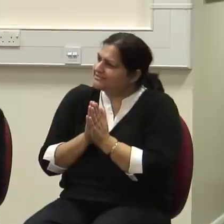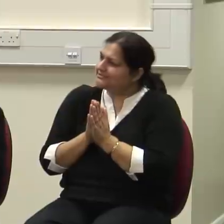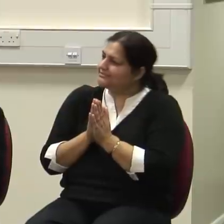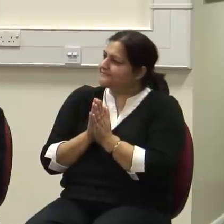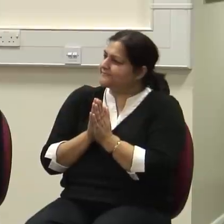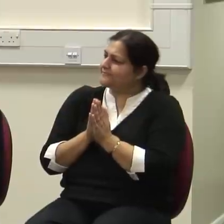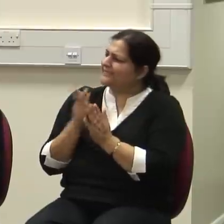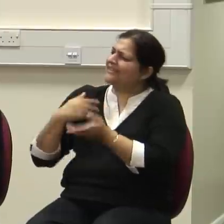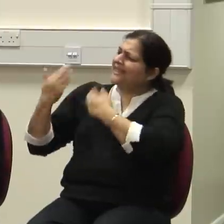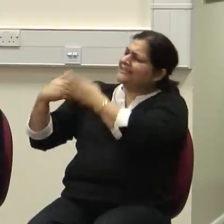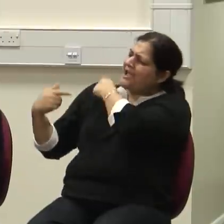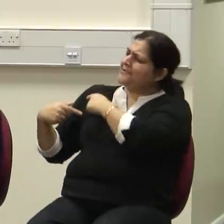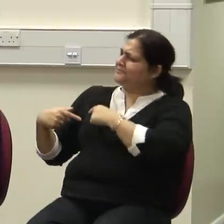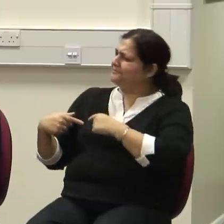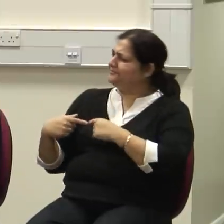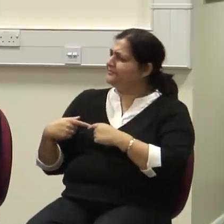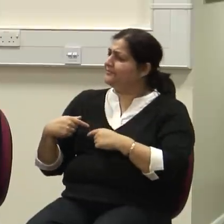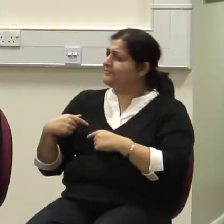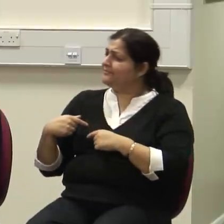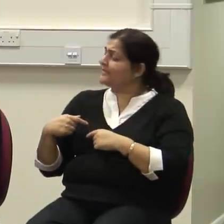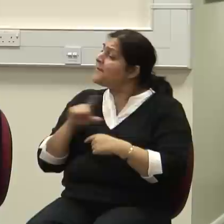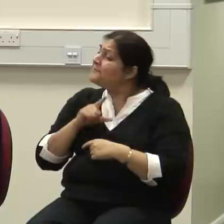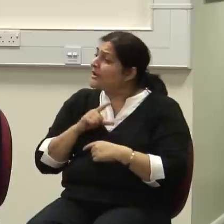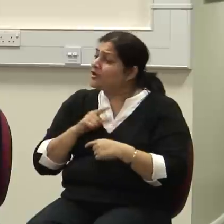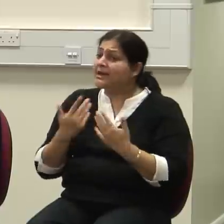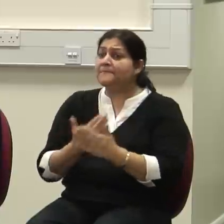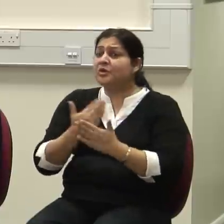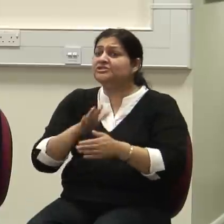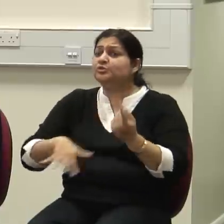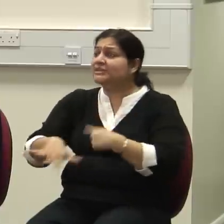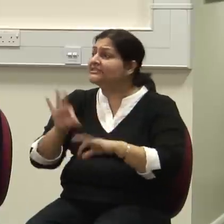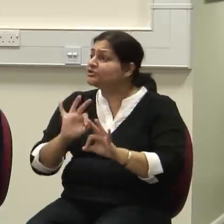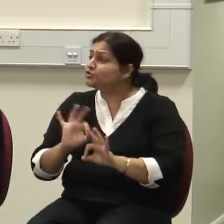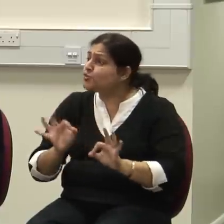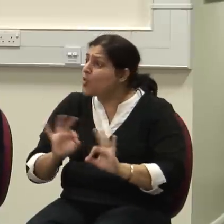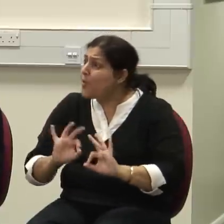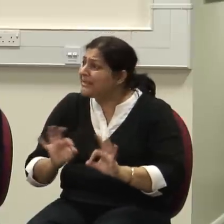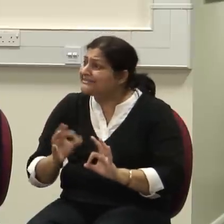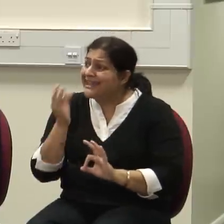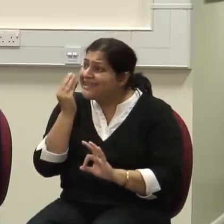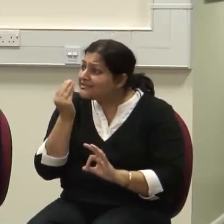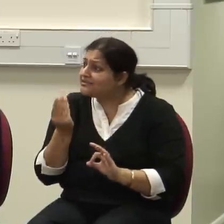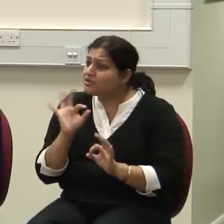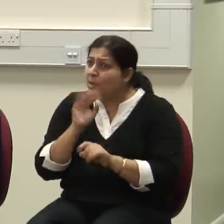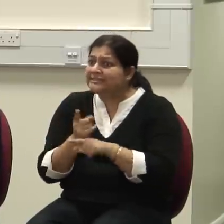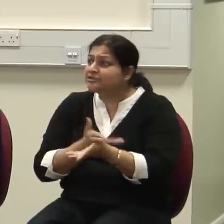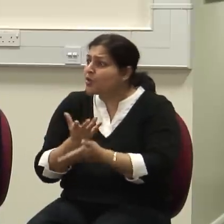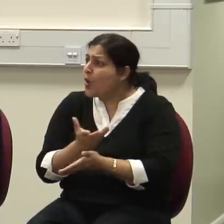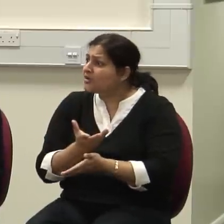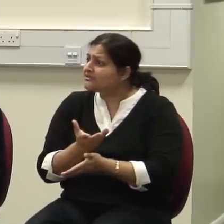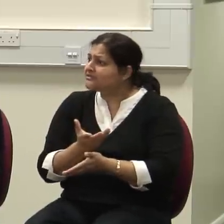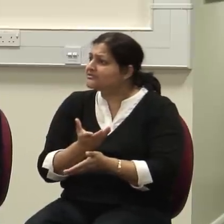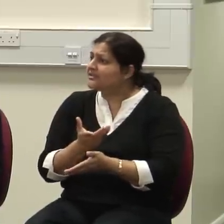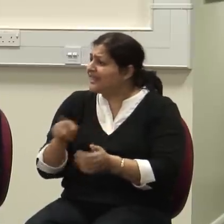Because nobody can talk to anybody and nobody listens. Nobody listens because nobody, because this, if you are going to do this,